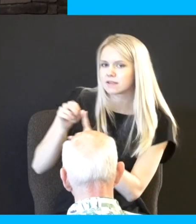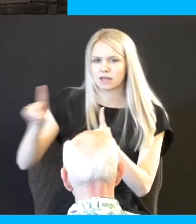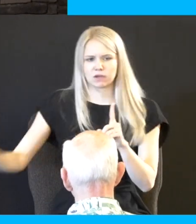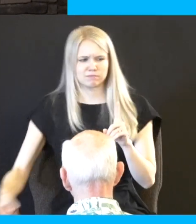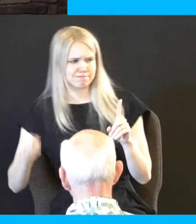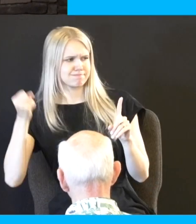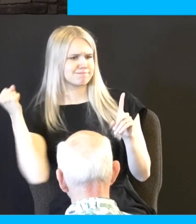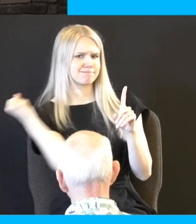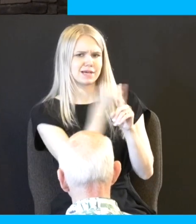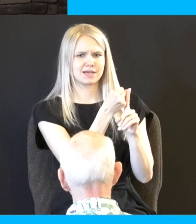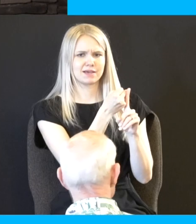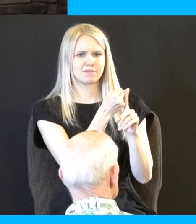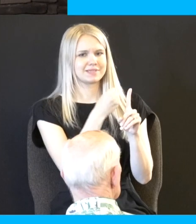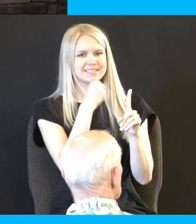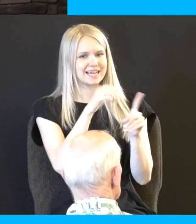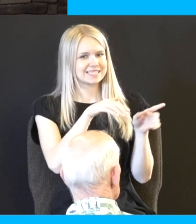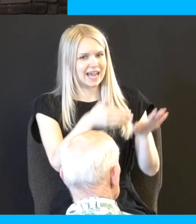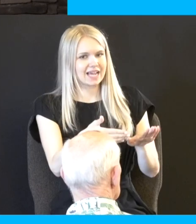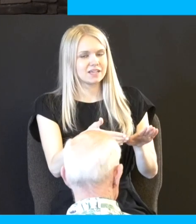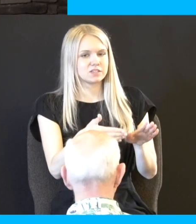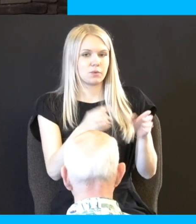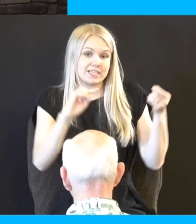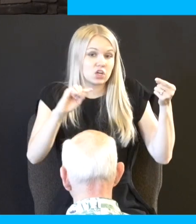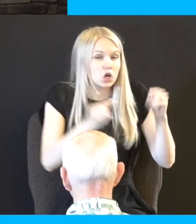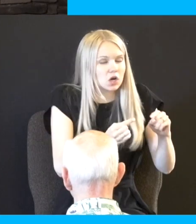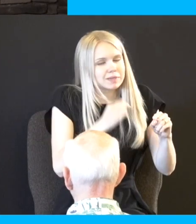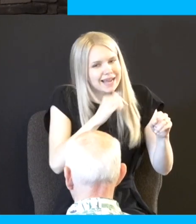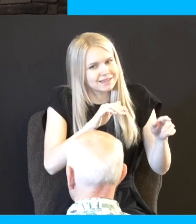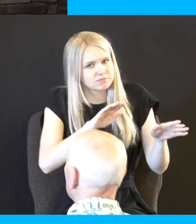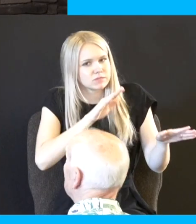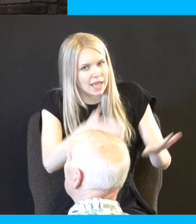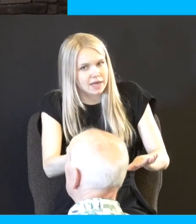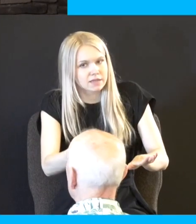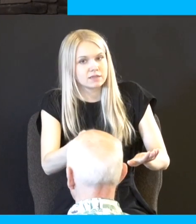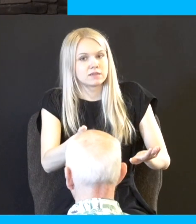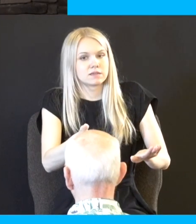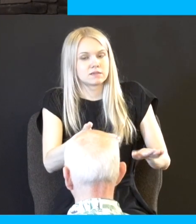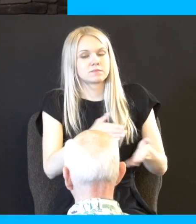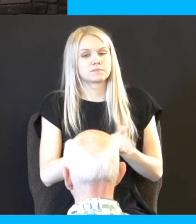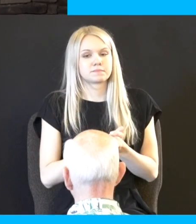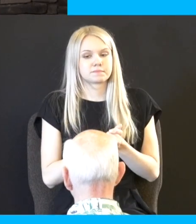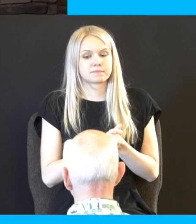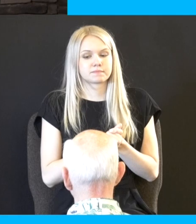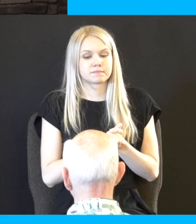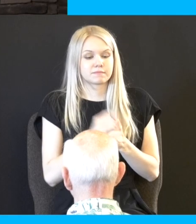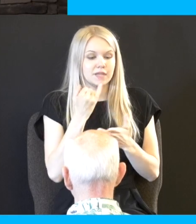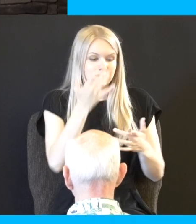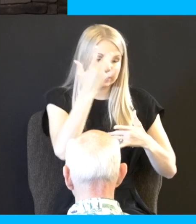he die not so he got injured but he's not dead but keepeth his bed if he rise again and walk abroad upon his